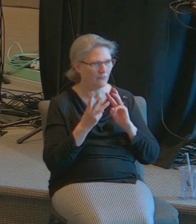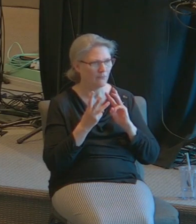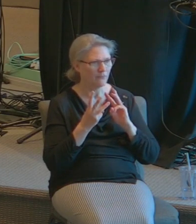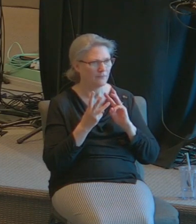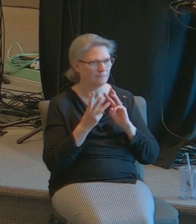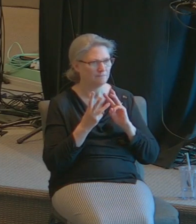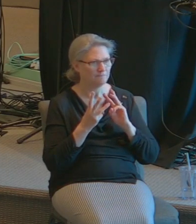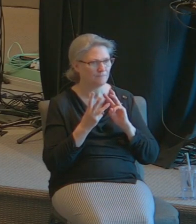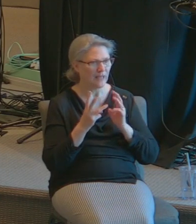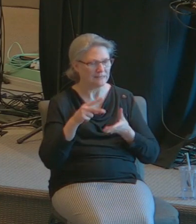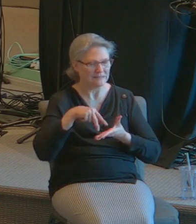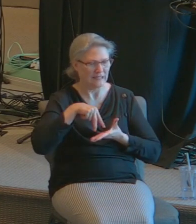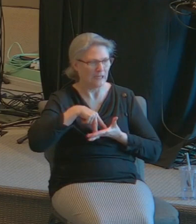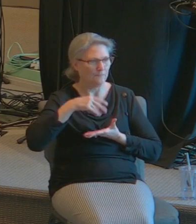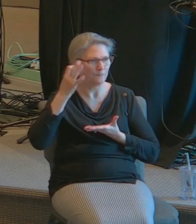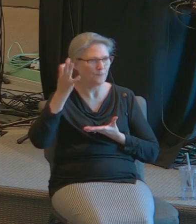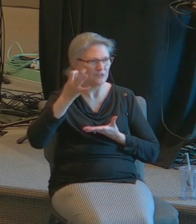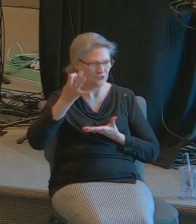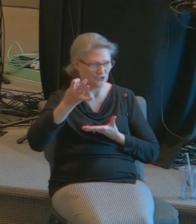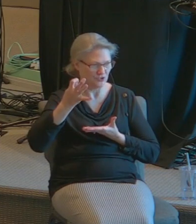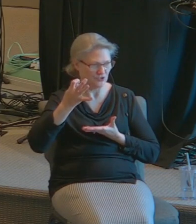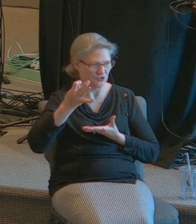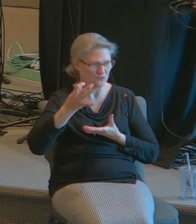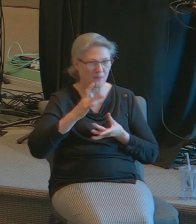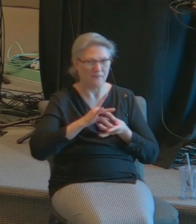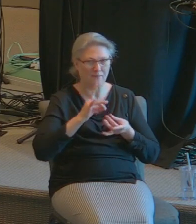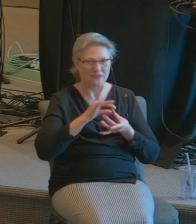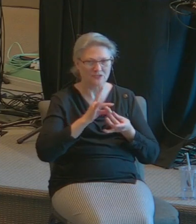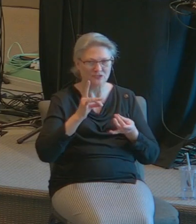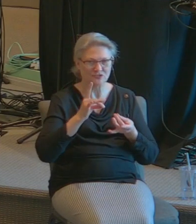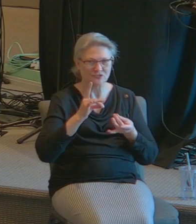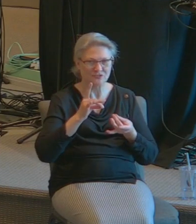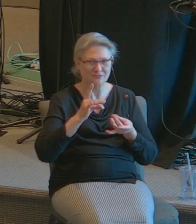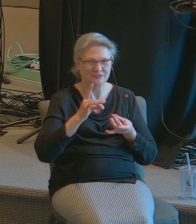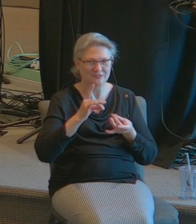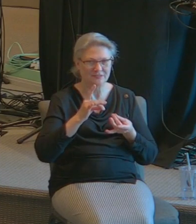I got up to preach my message after the devotion